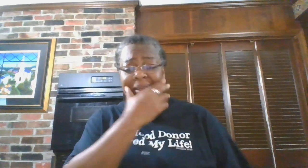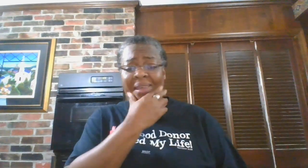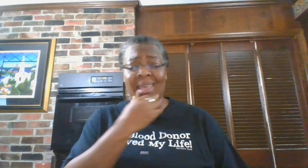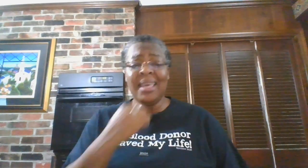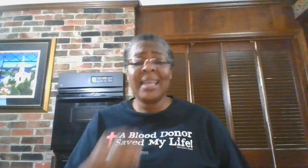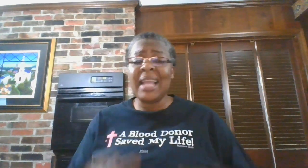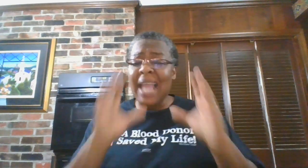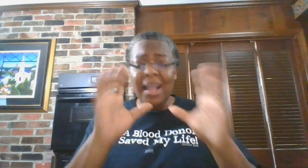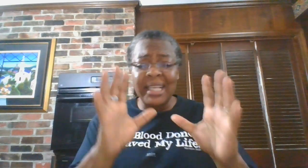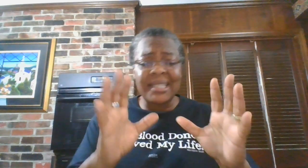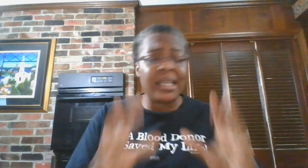Now y'all listen.